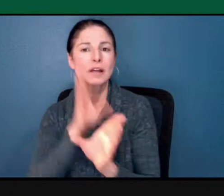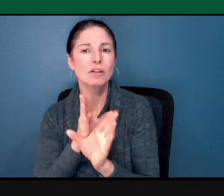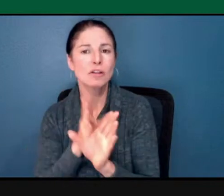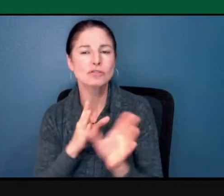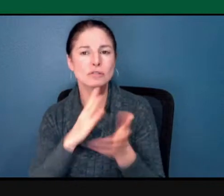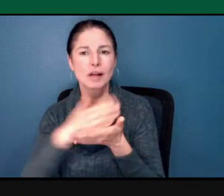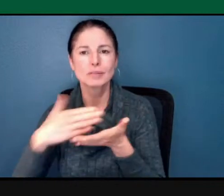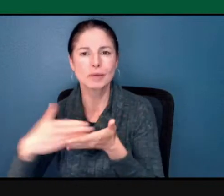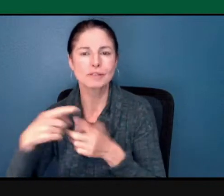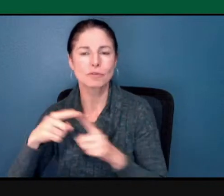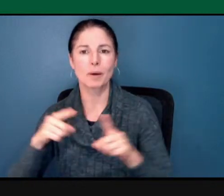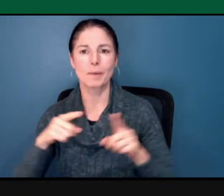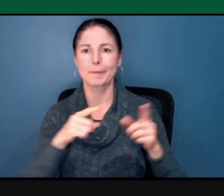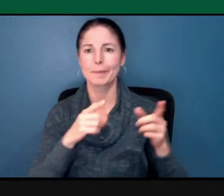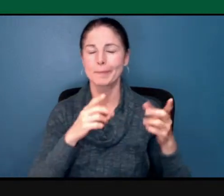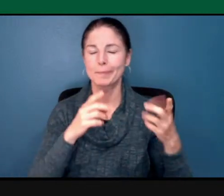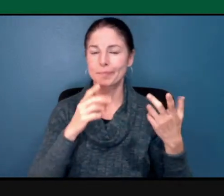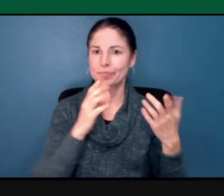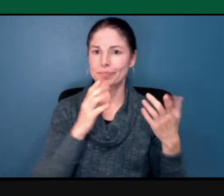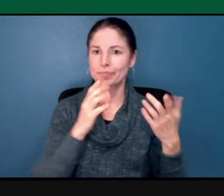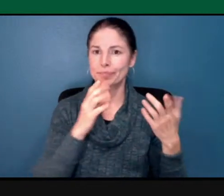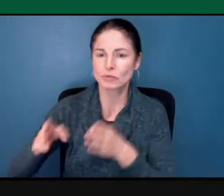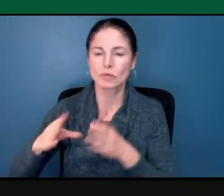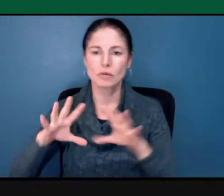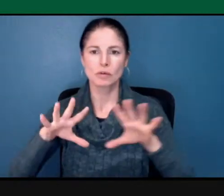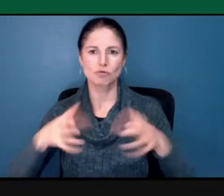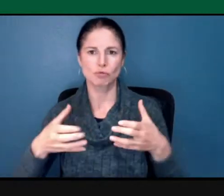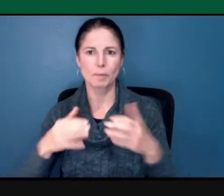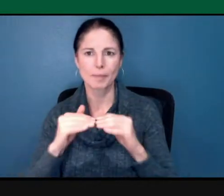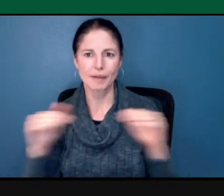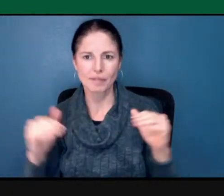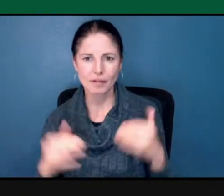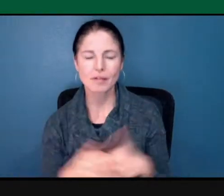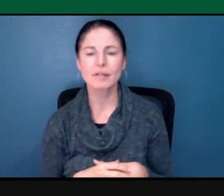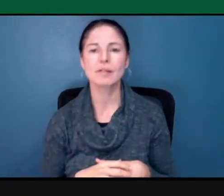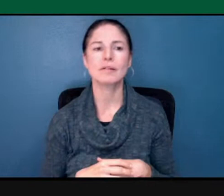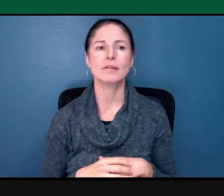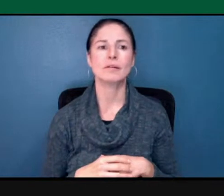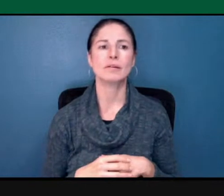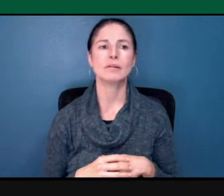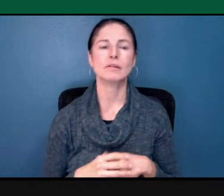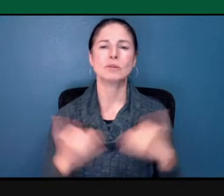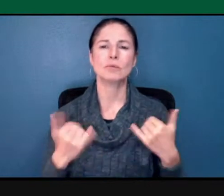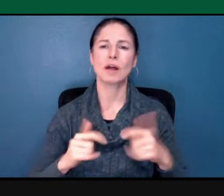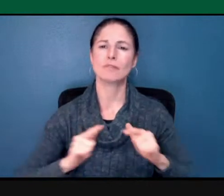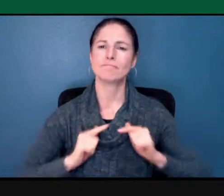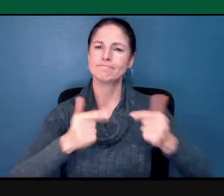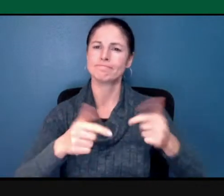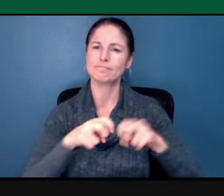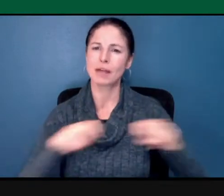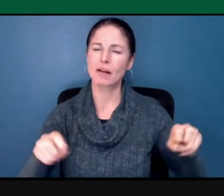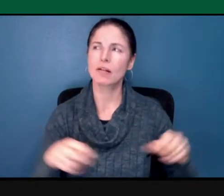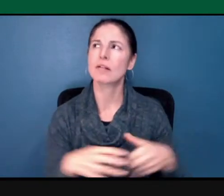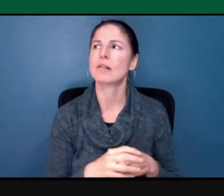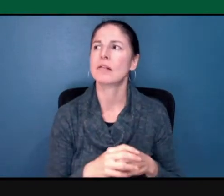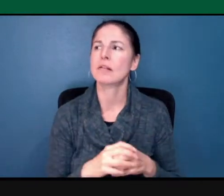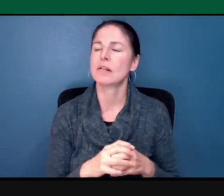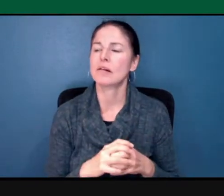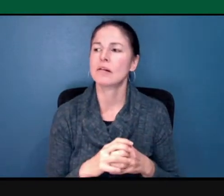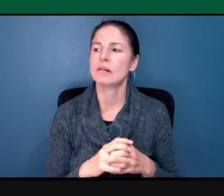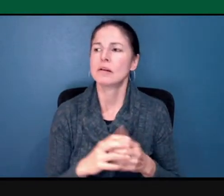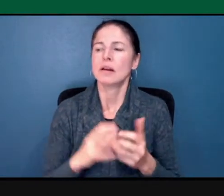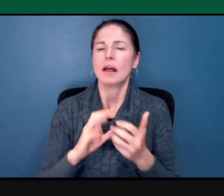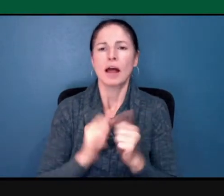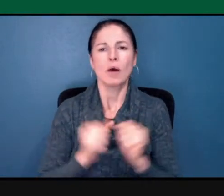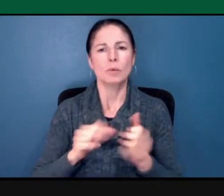level. So now I'd like to open up to the panel on how might we learn from each other to